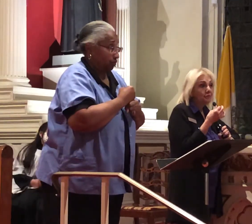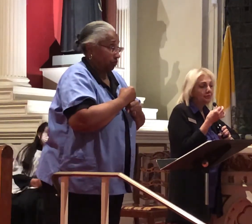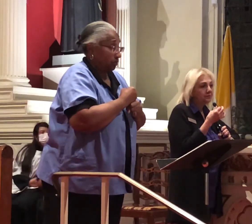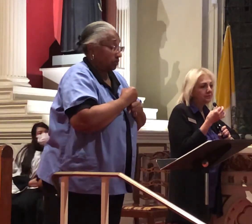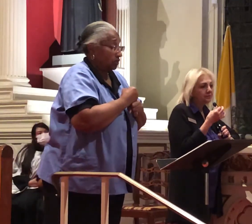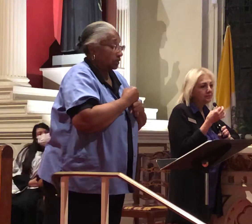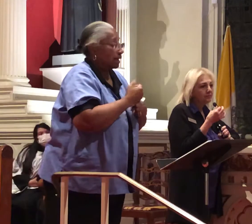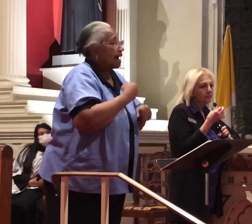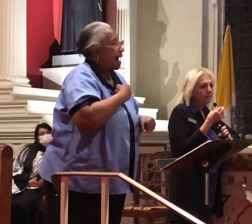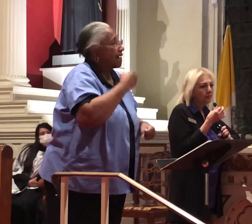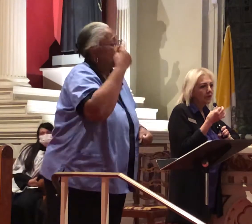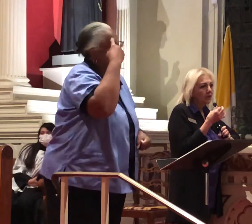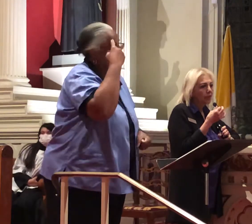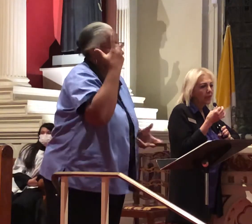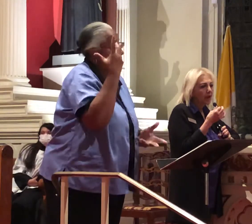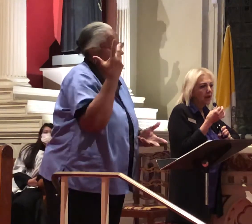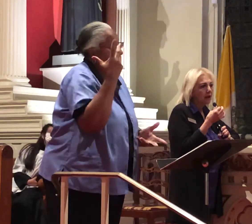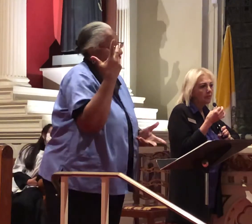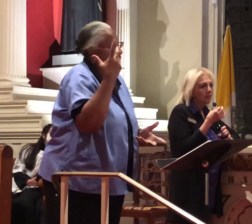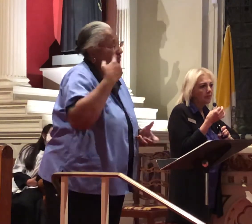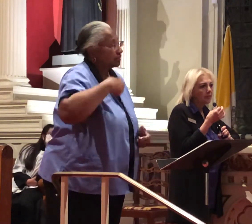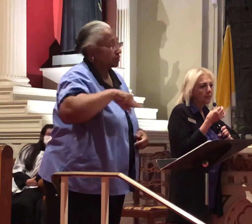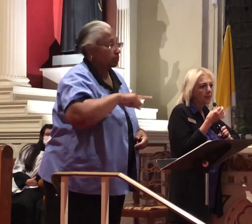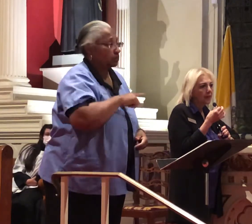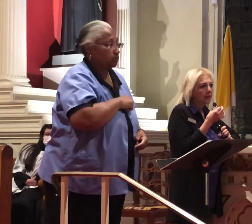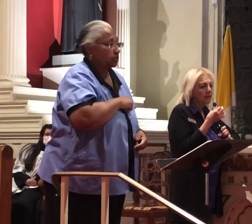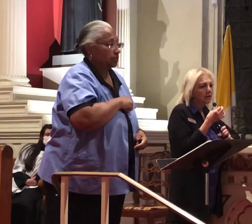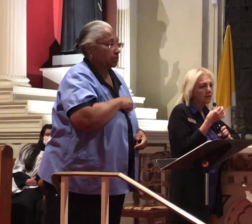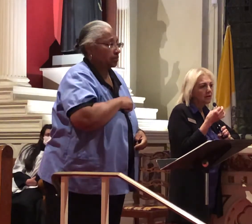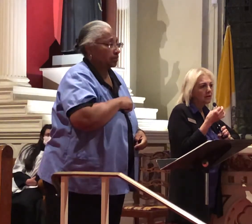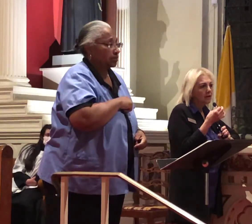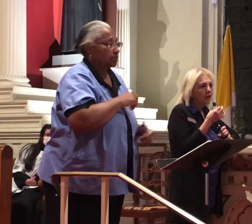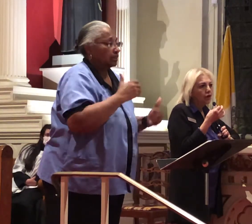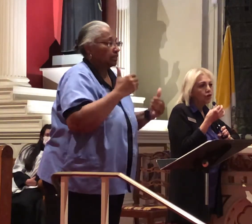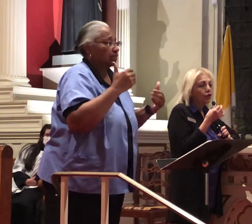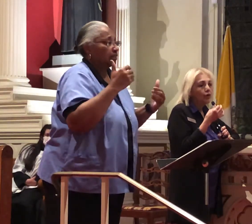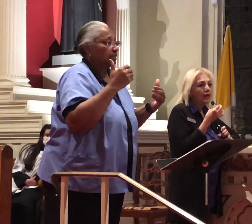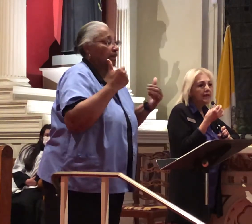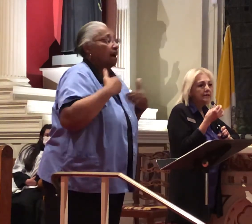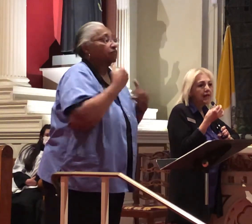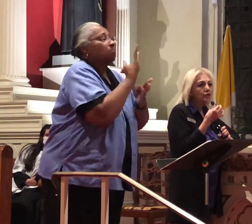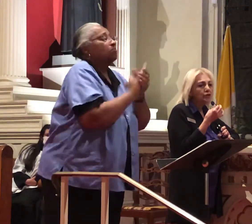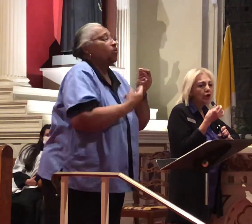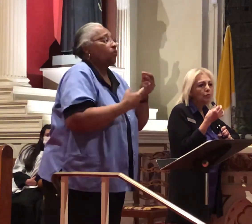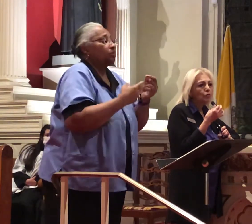I think we are actually having both choices I